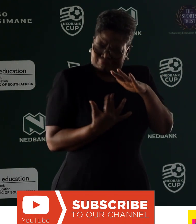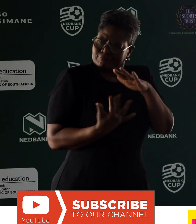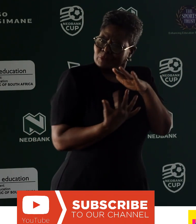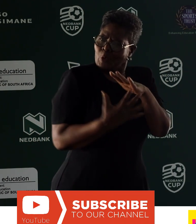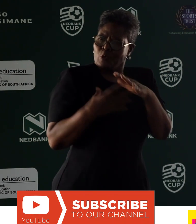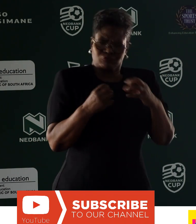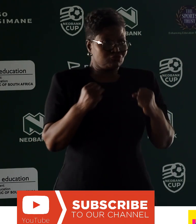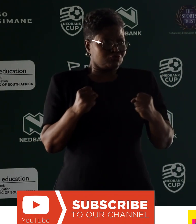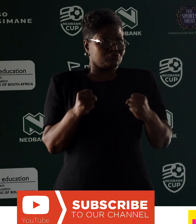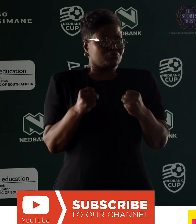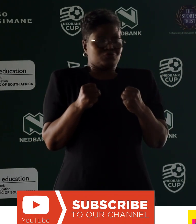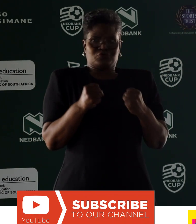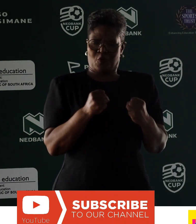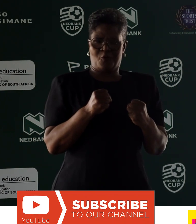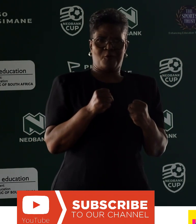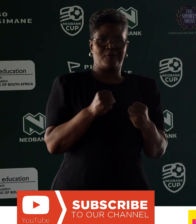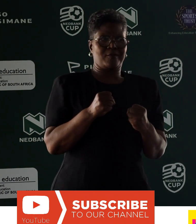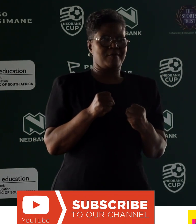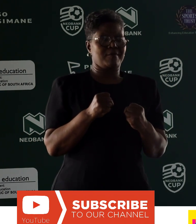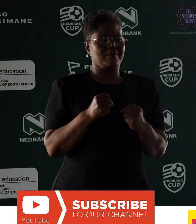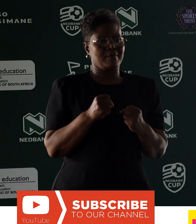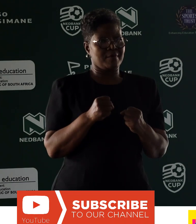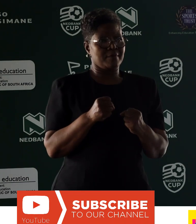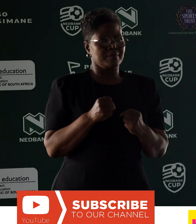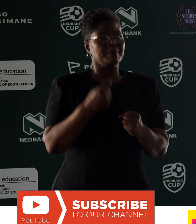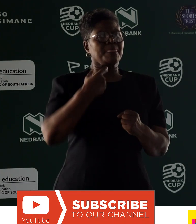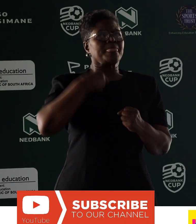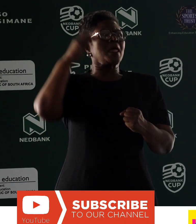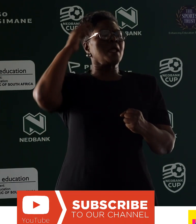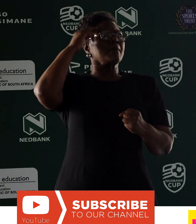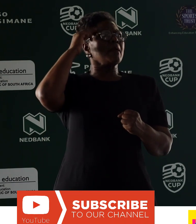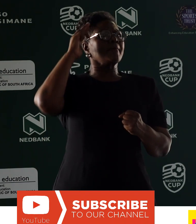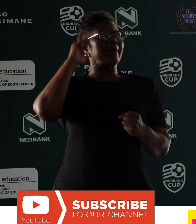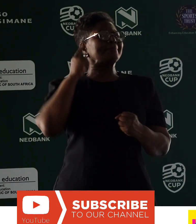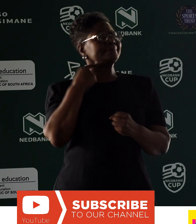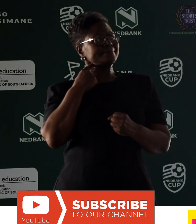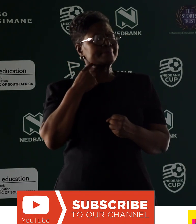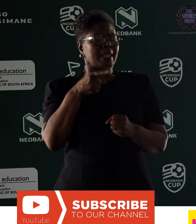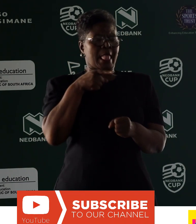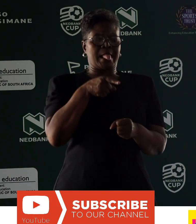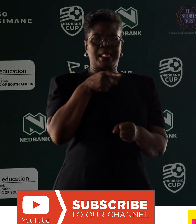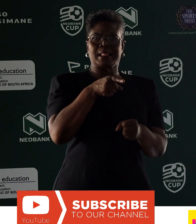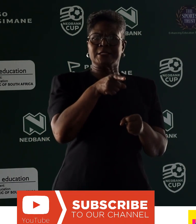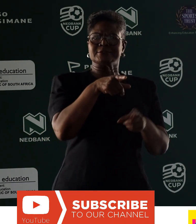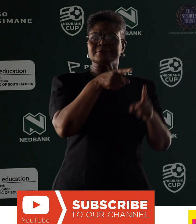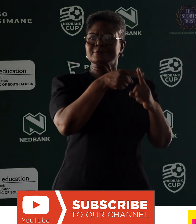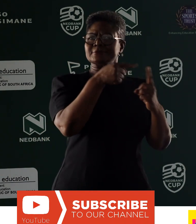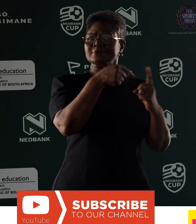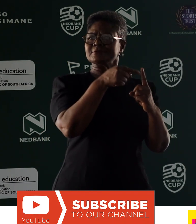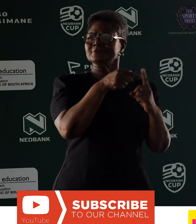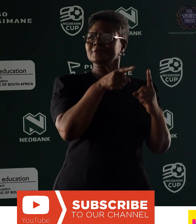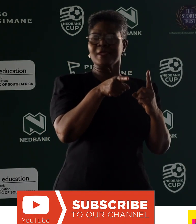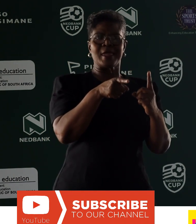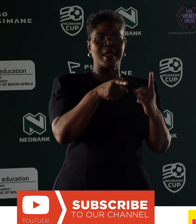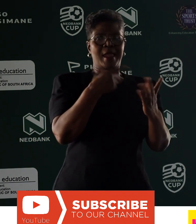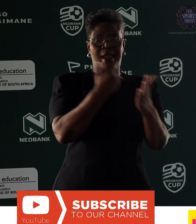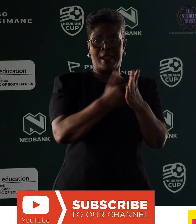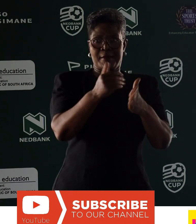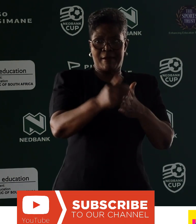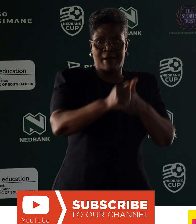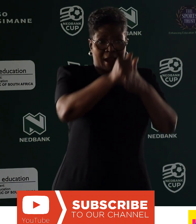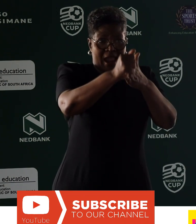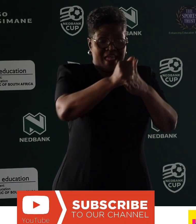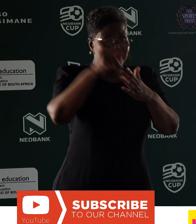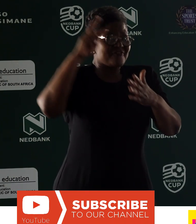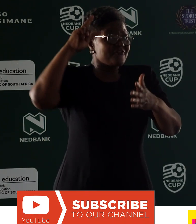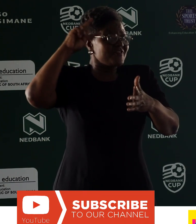would not be deterred. I remember thinking this is one of those that would be guided by their vision